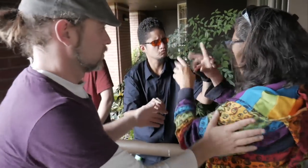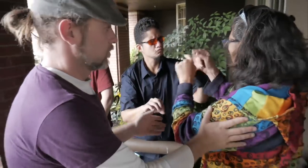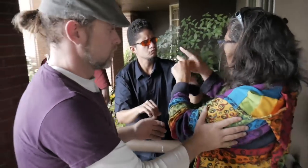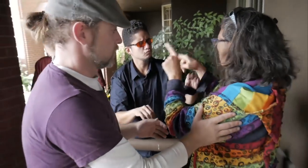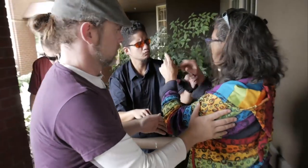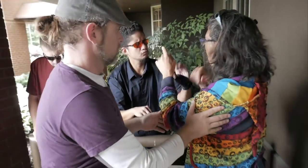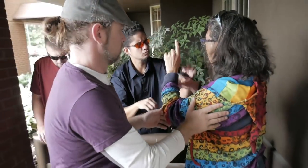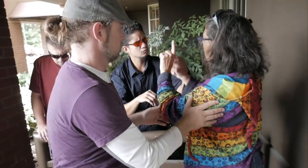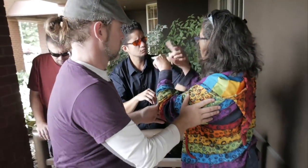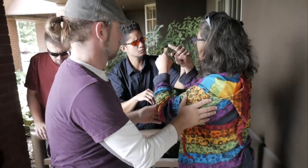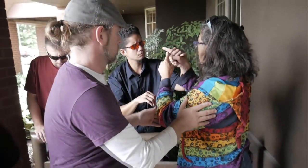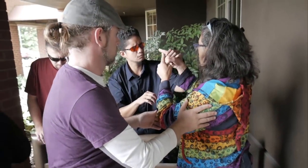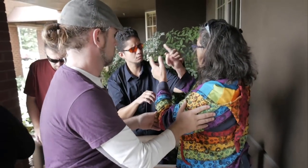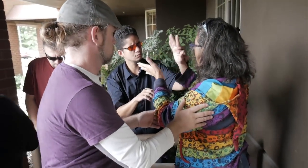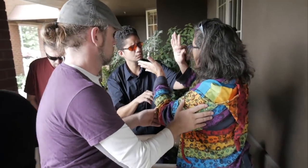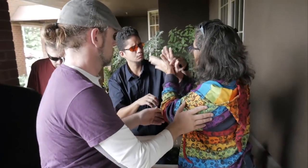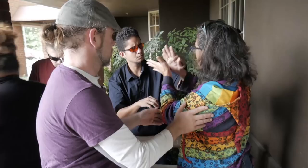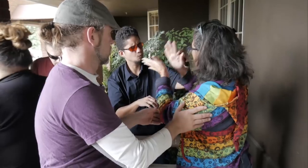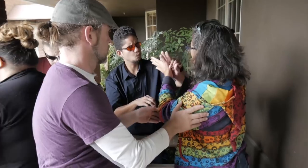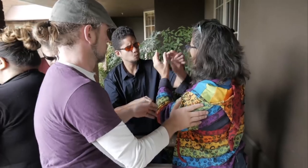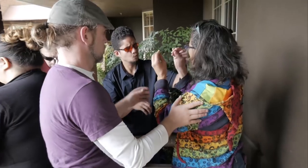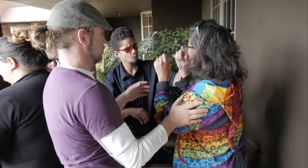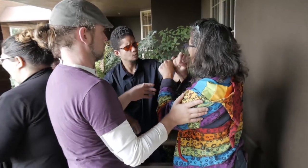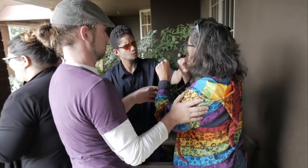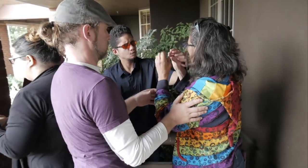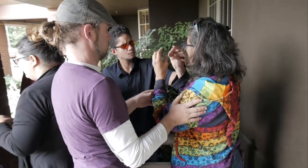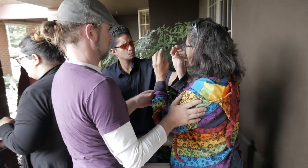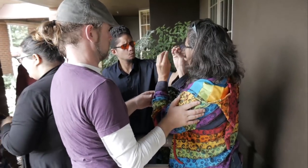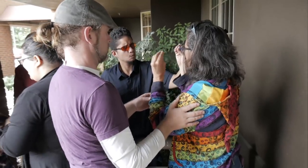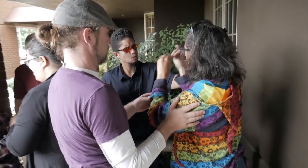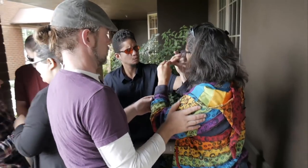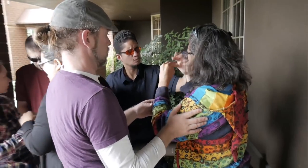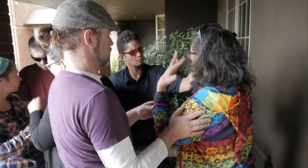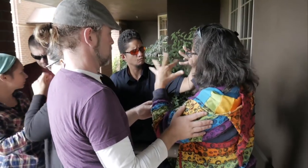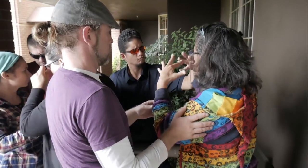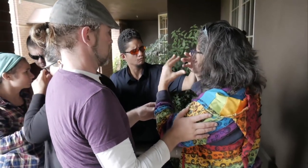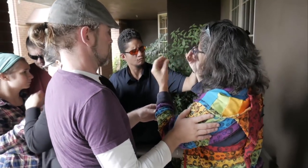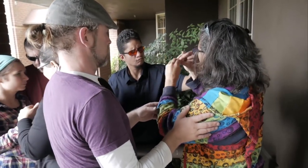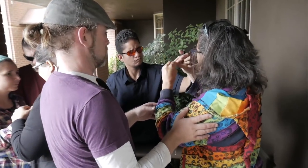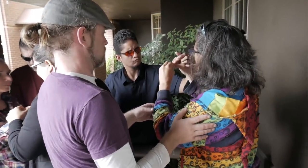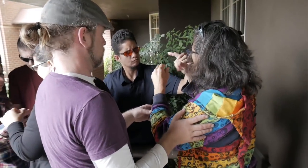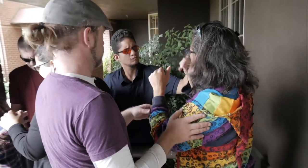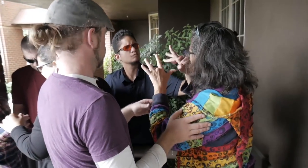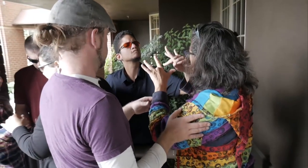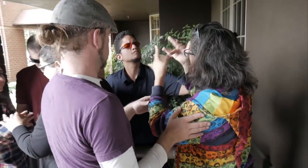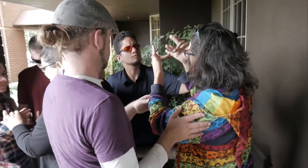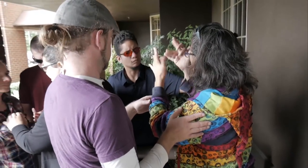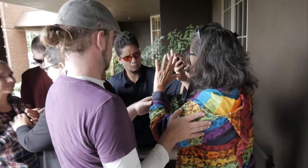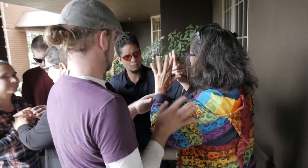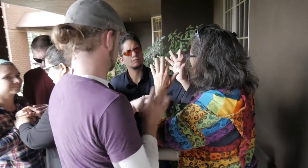When you hit the railing, it needs to be harder so I can feel it. Not so light.